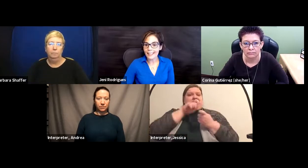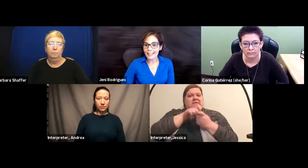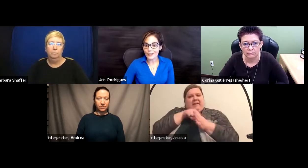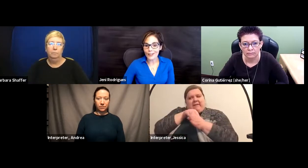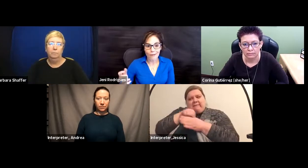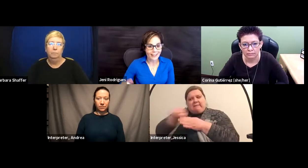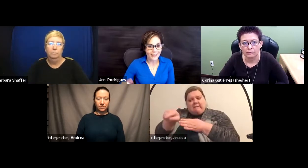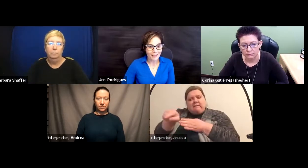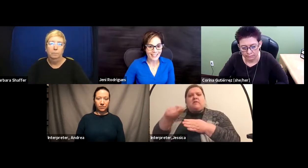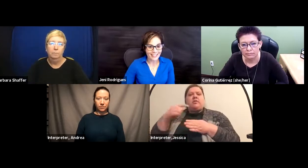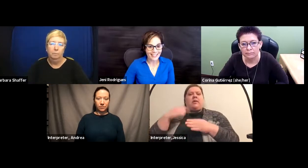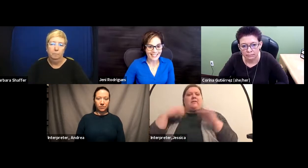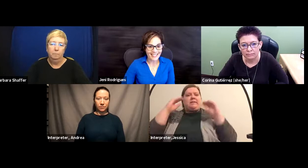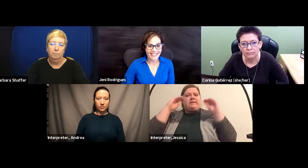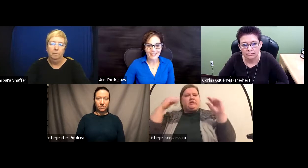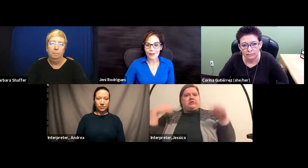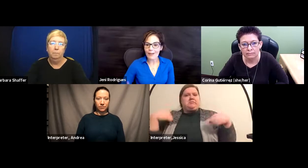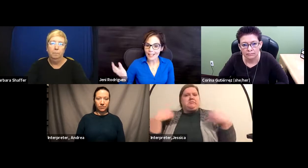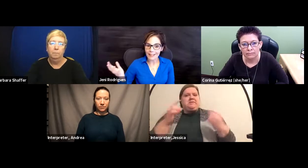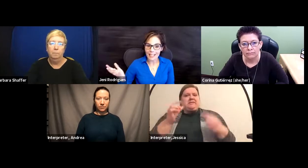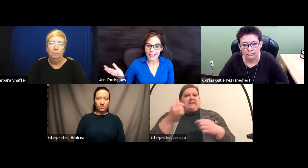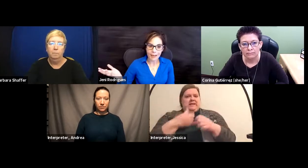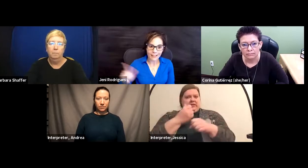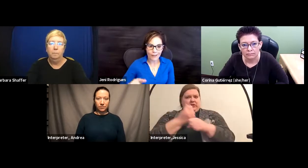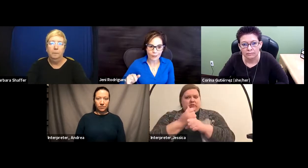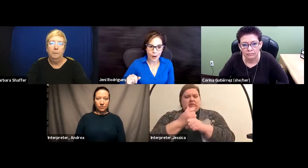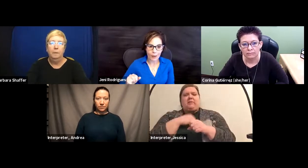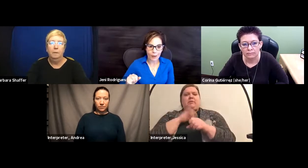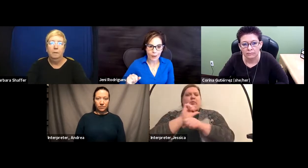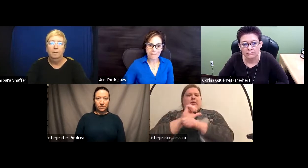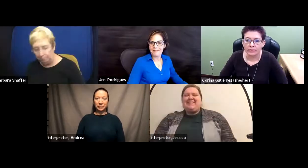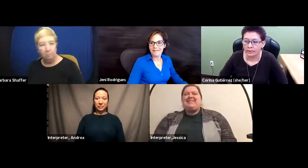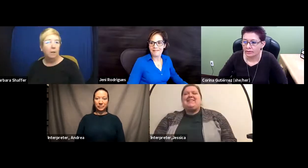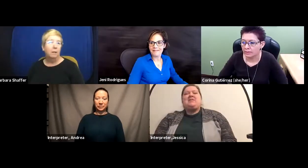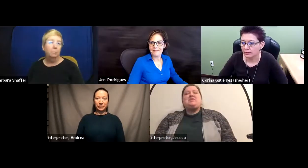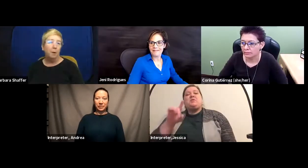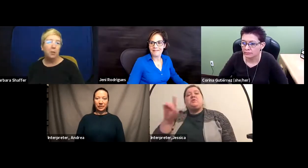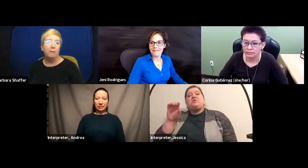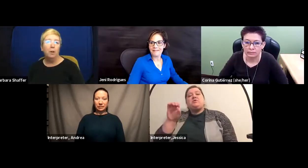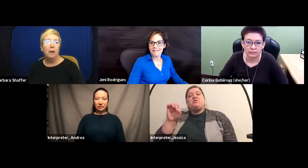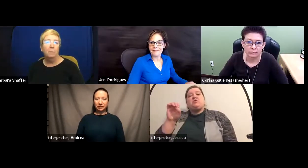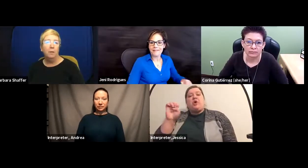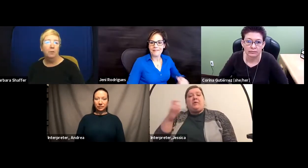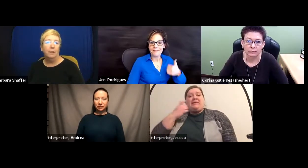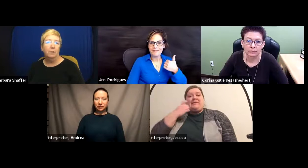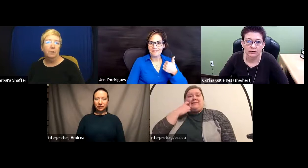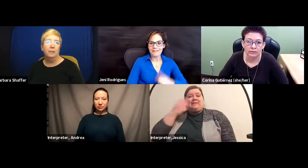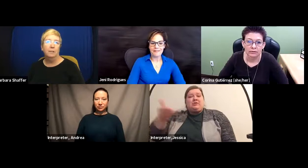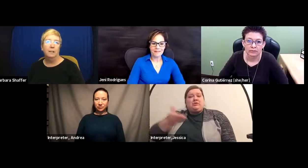Looking forward to this conversation. So that's me. I'll pass it over to Barb. I'm Barb Schaefer. I'm the Director of the Sign